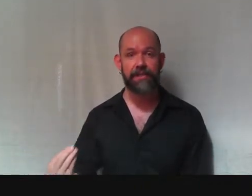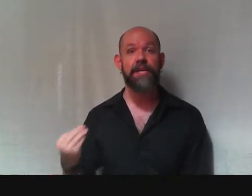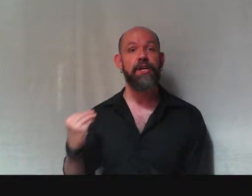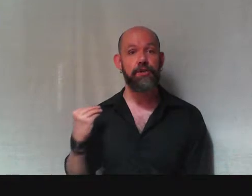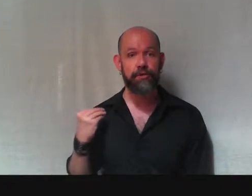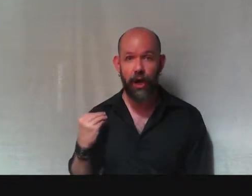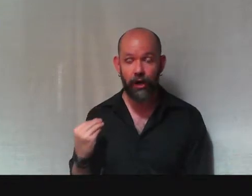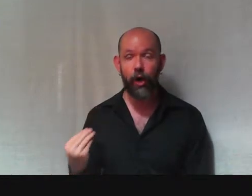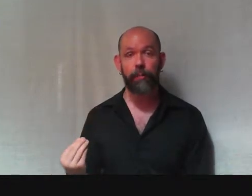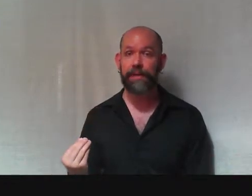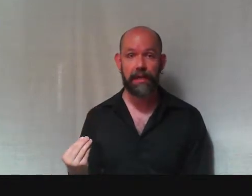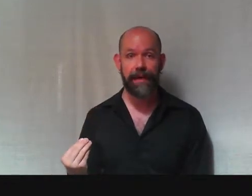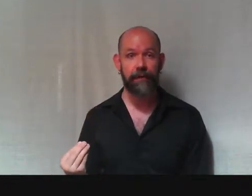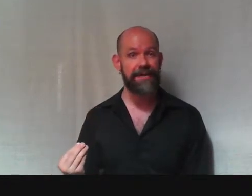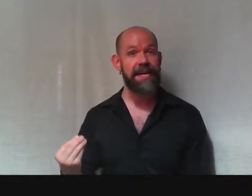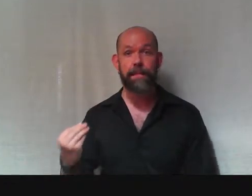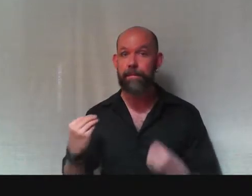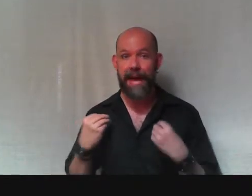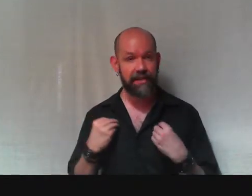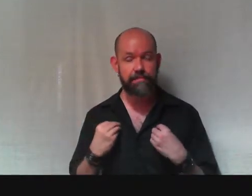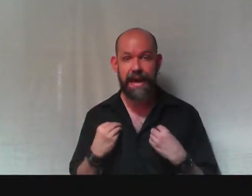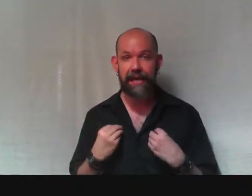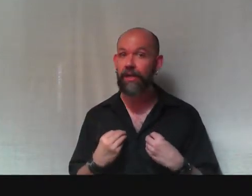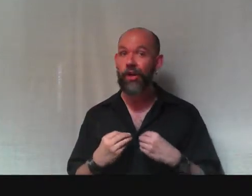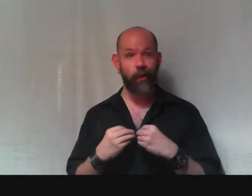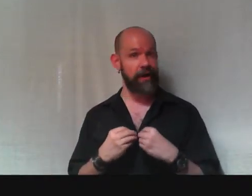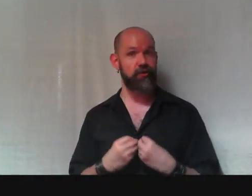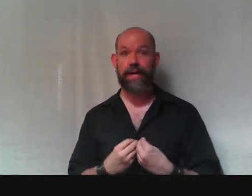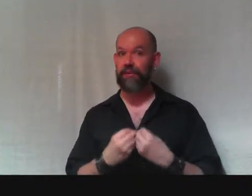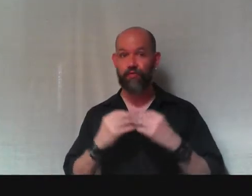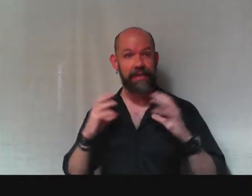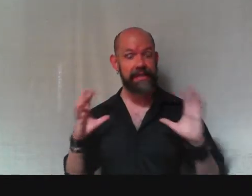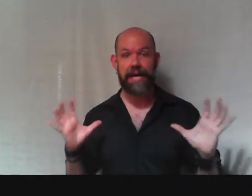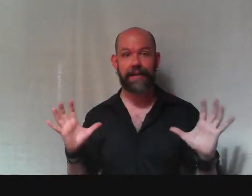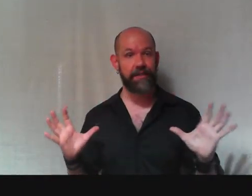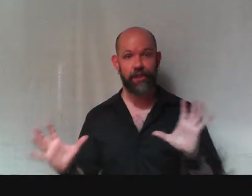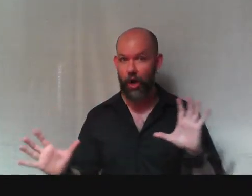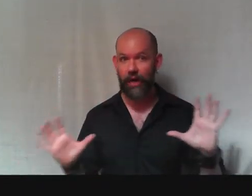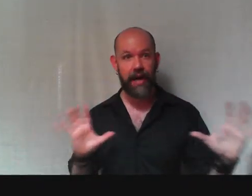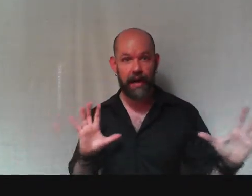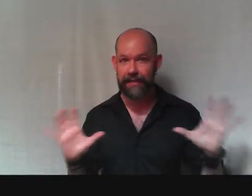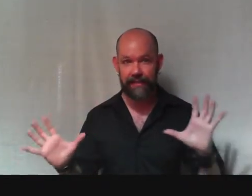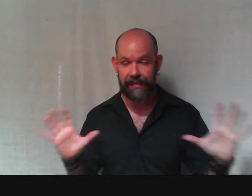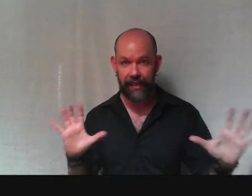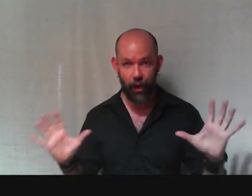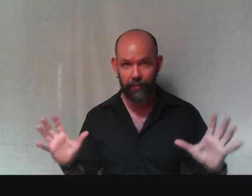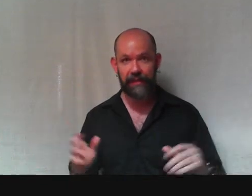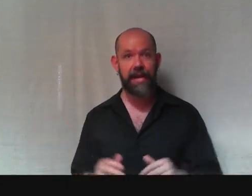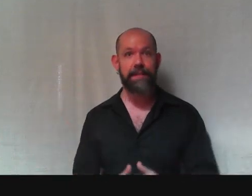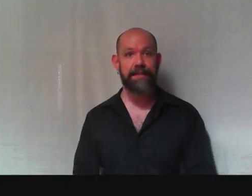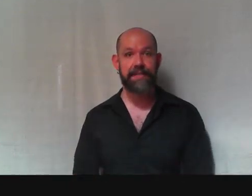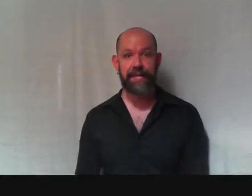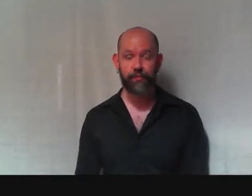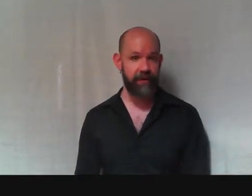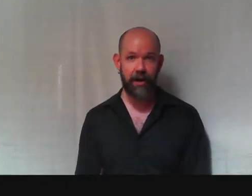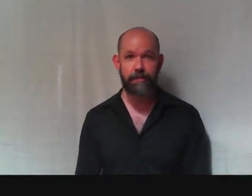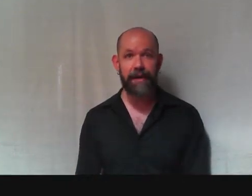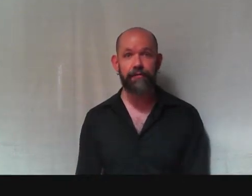to talk openly about. As men, we are trained really not to talk honestly and openly about sex with our male